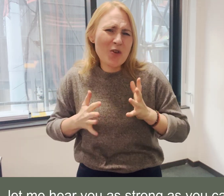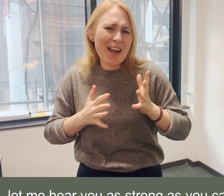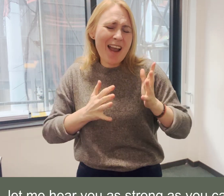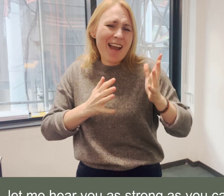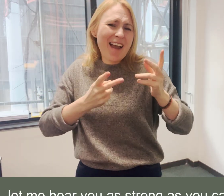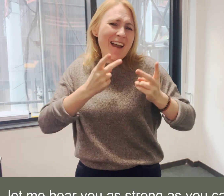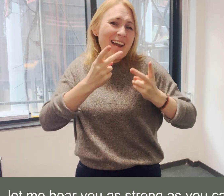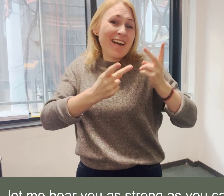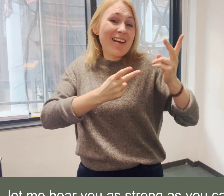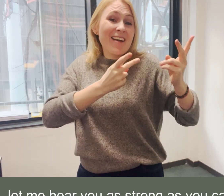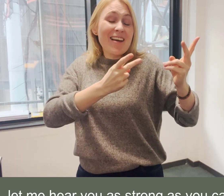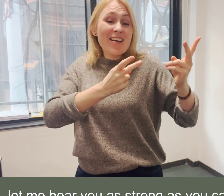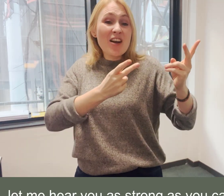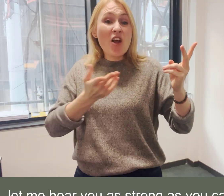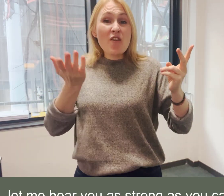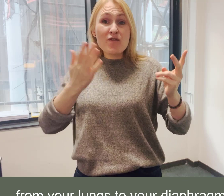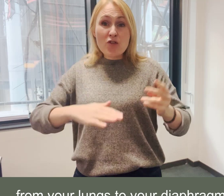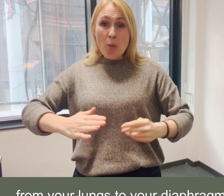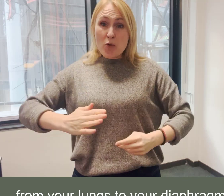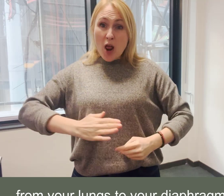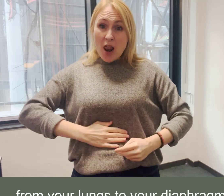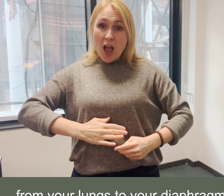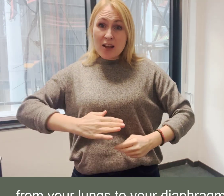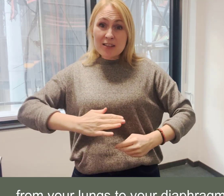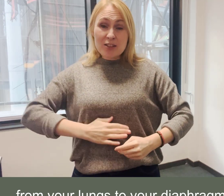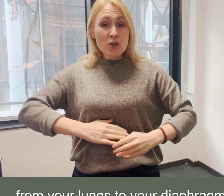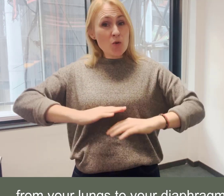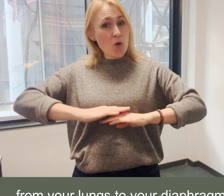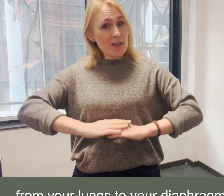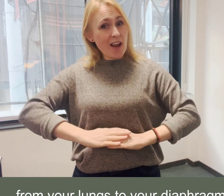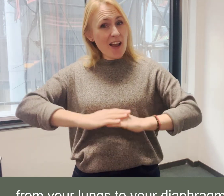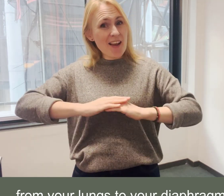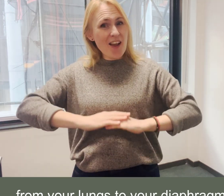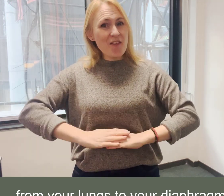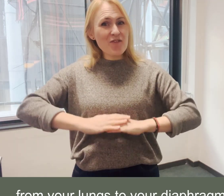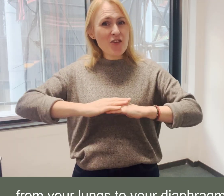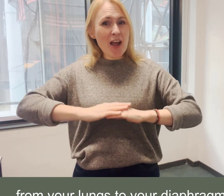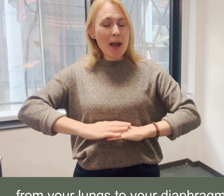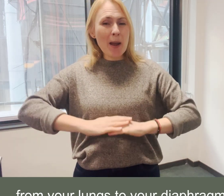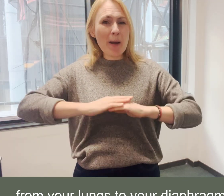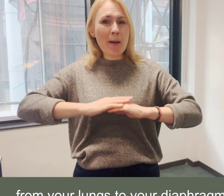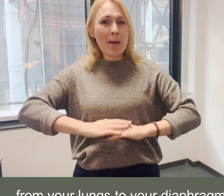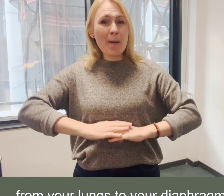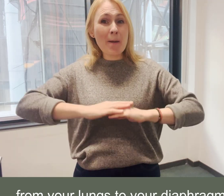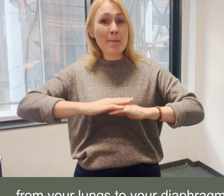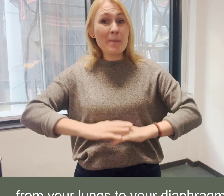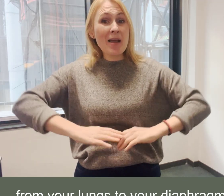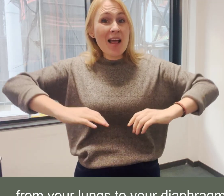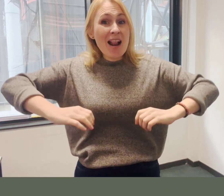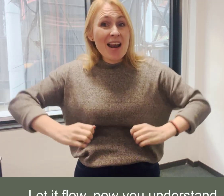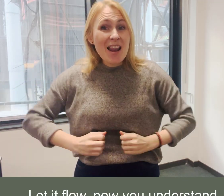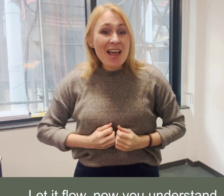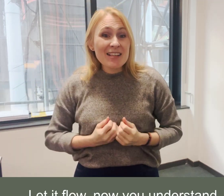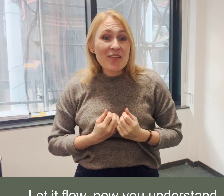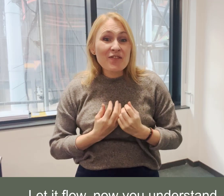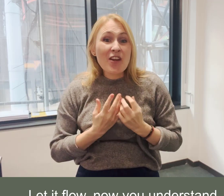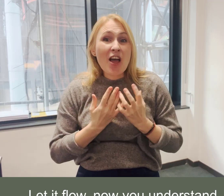can From your lungs to your diaphragm Let it flow